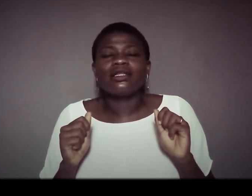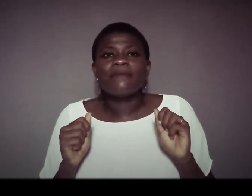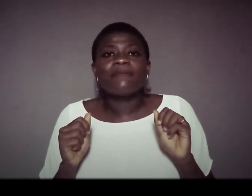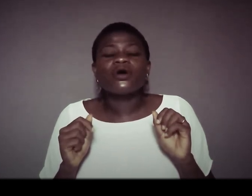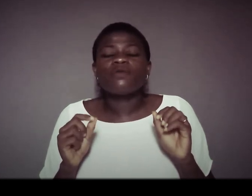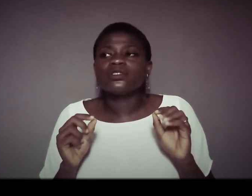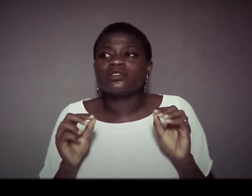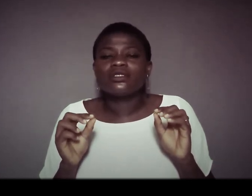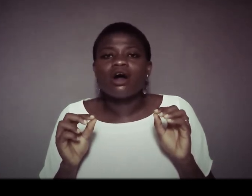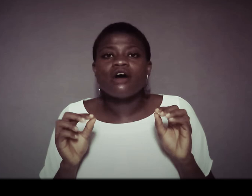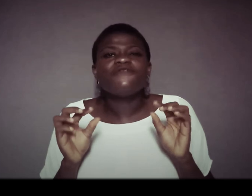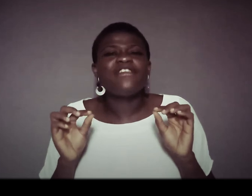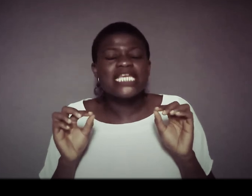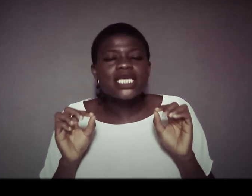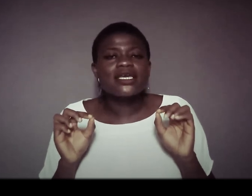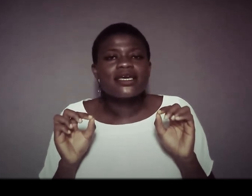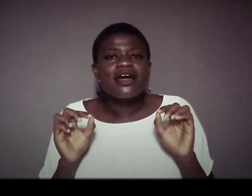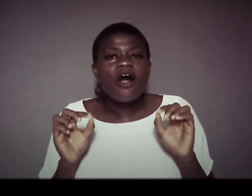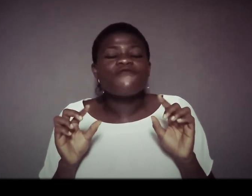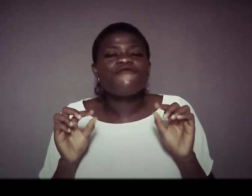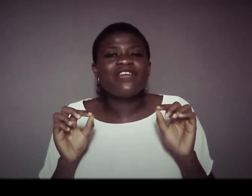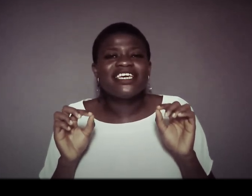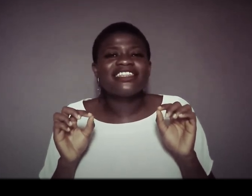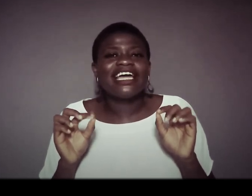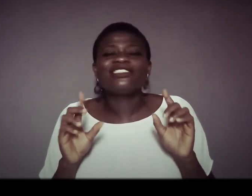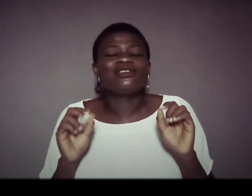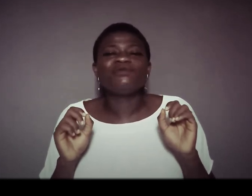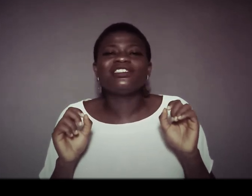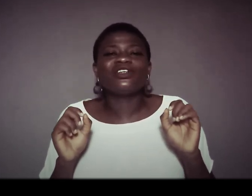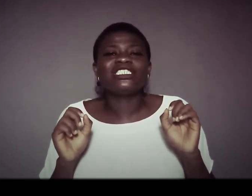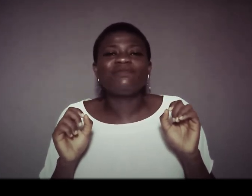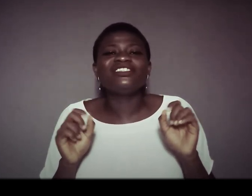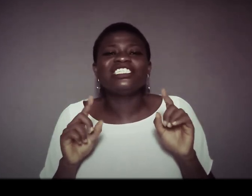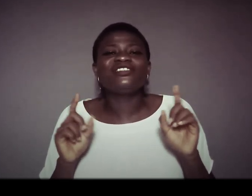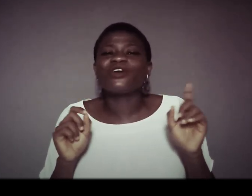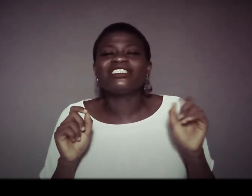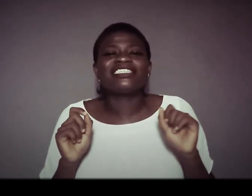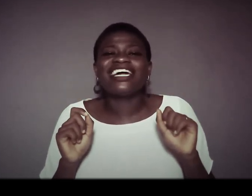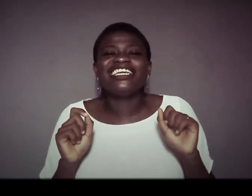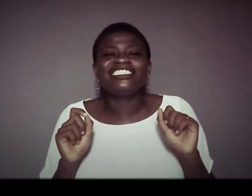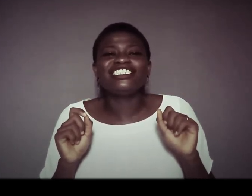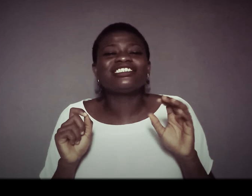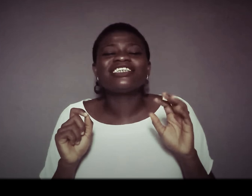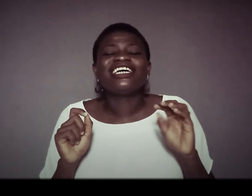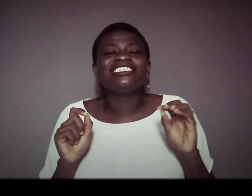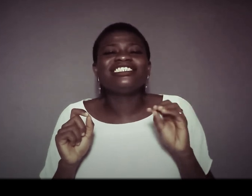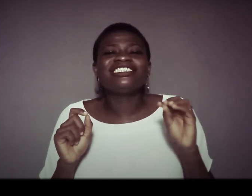makeup was on fleek on fleek text the baby's touch please you need to contact that lady she's she's